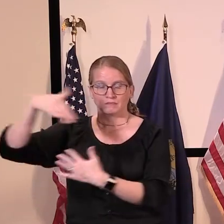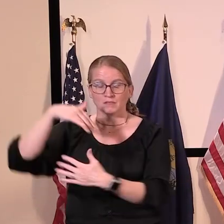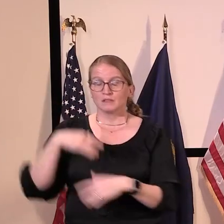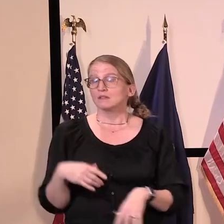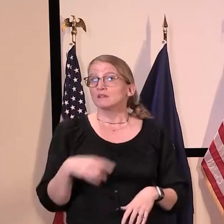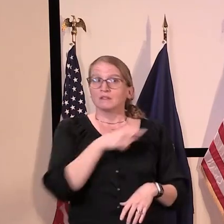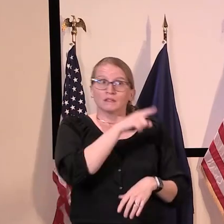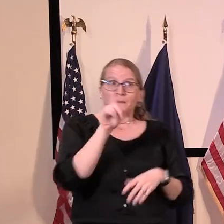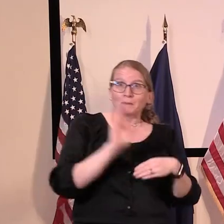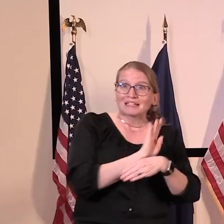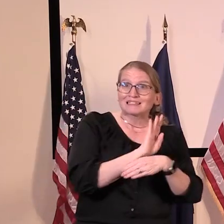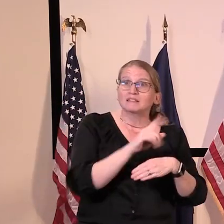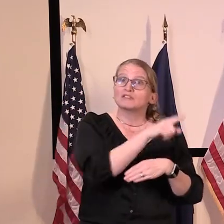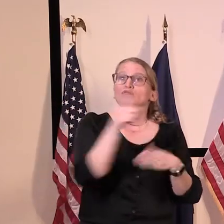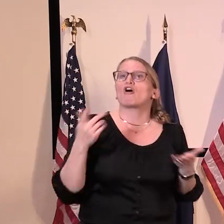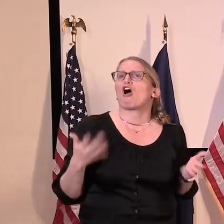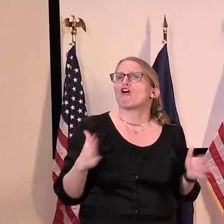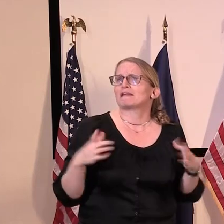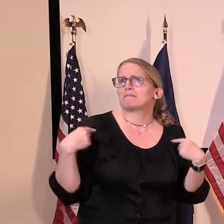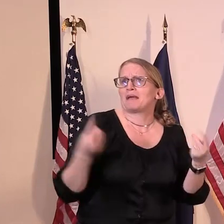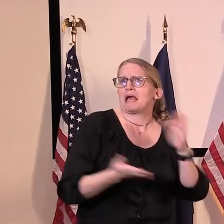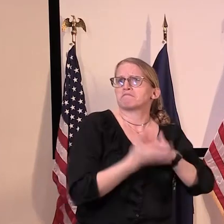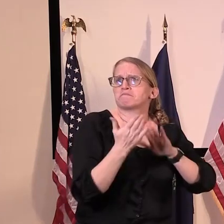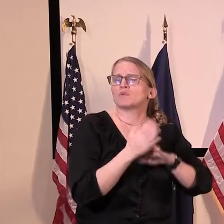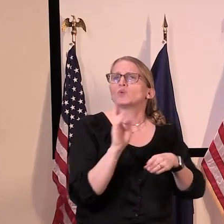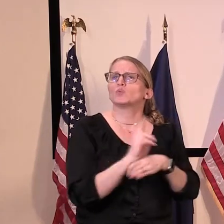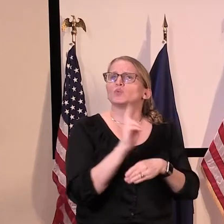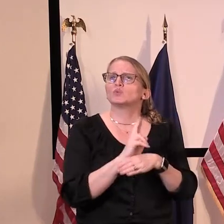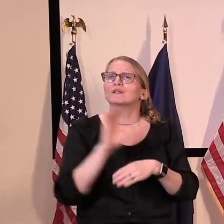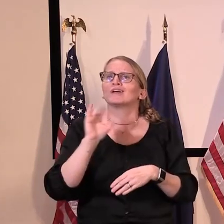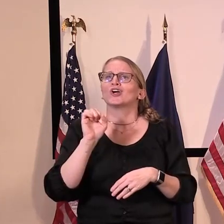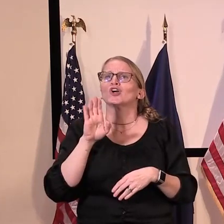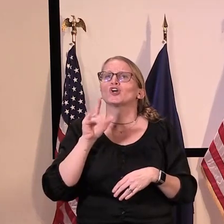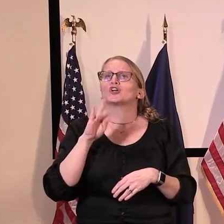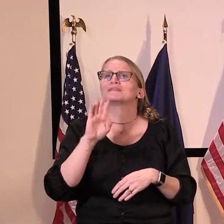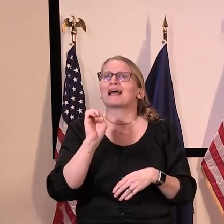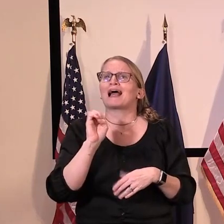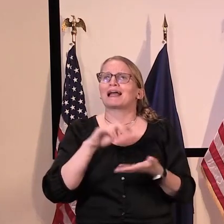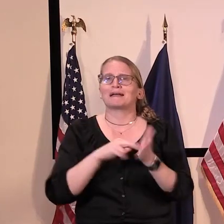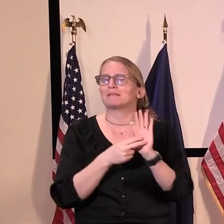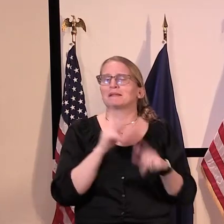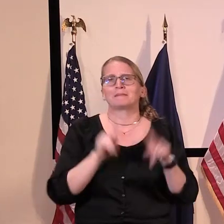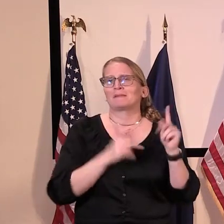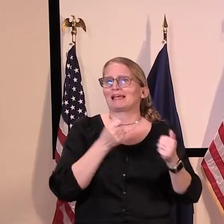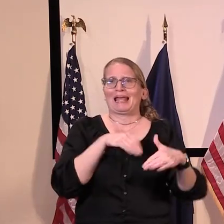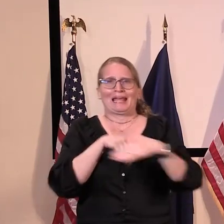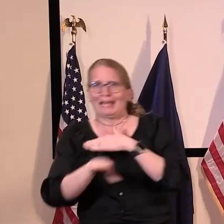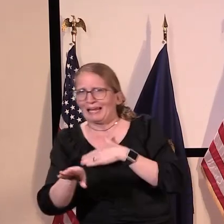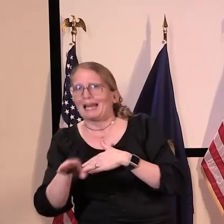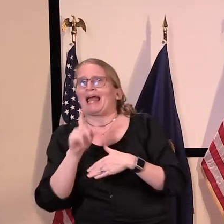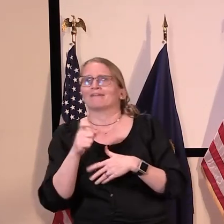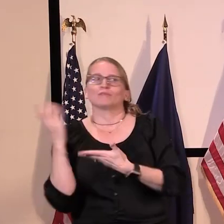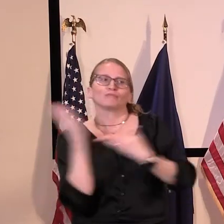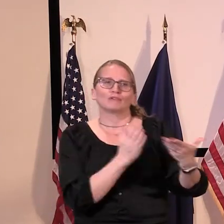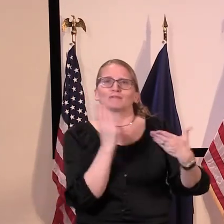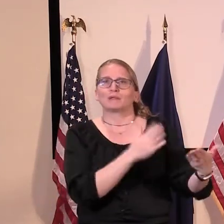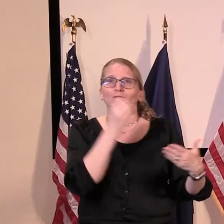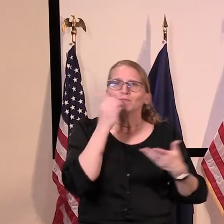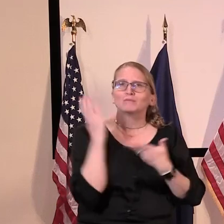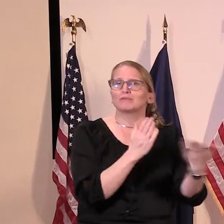using curbside pickup or delivery, they must continue to operate with the minimum number of employees possible.